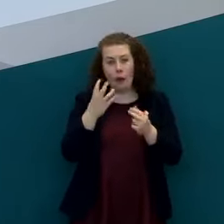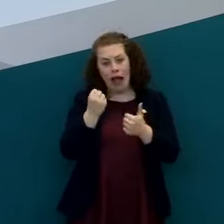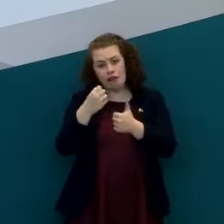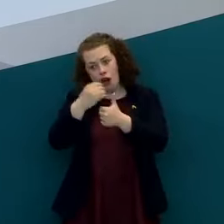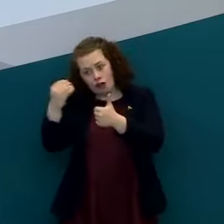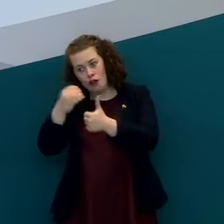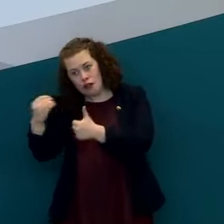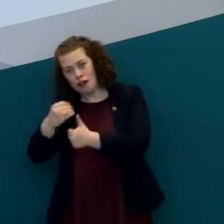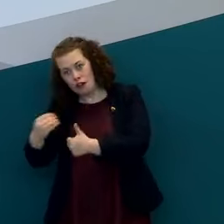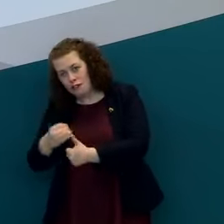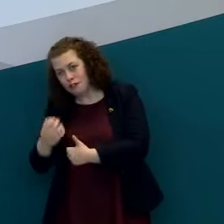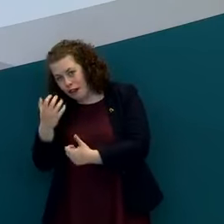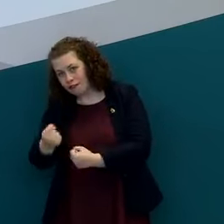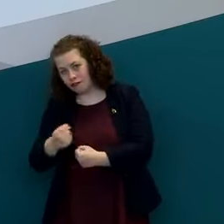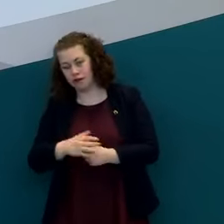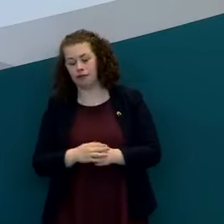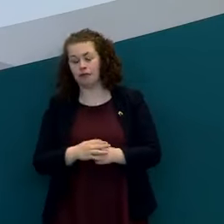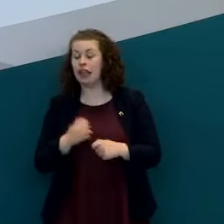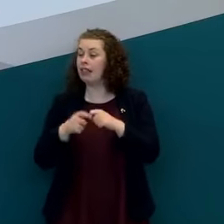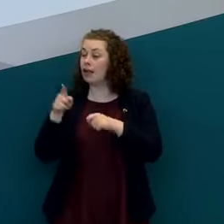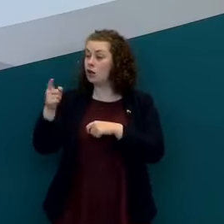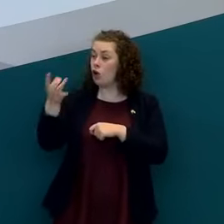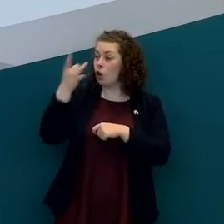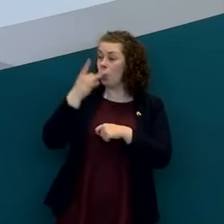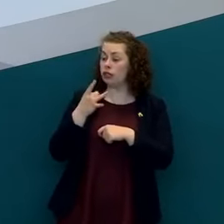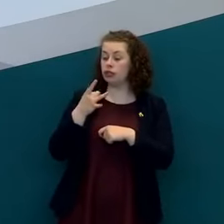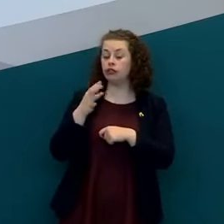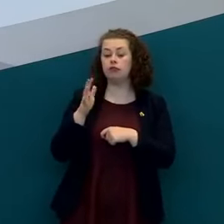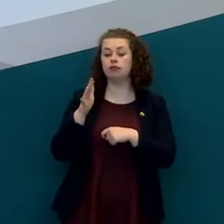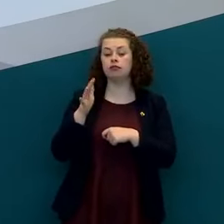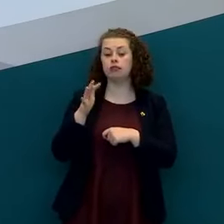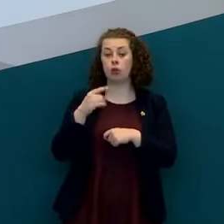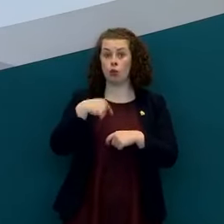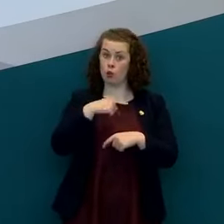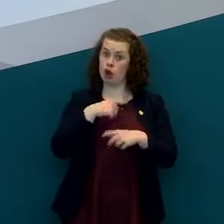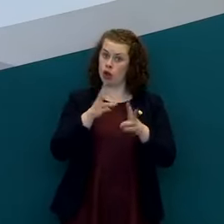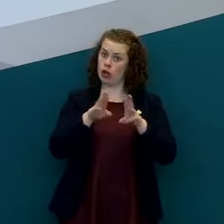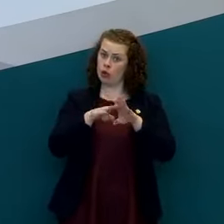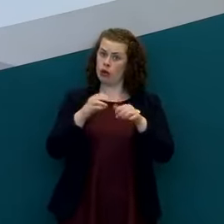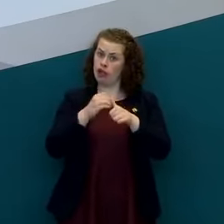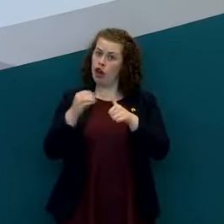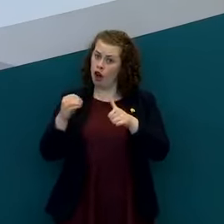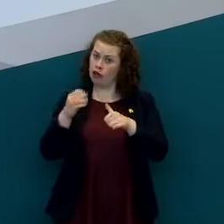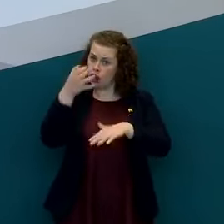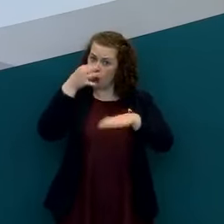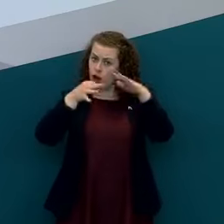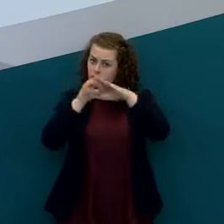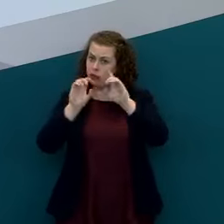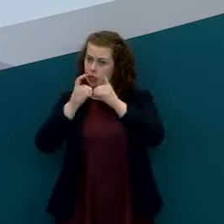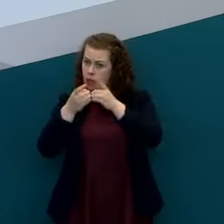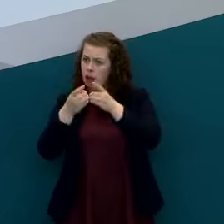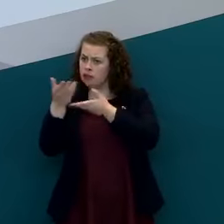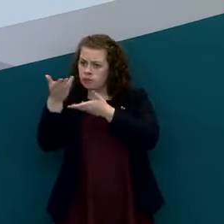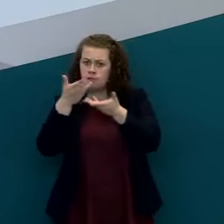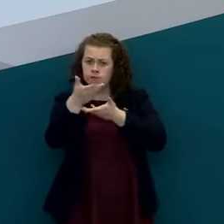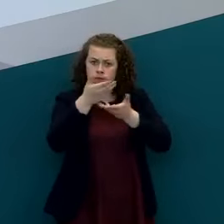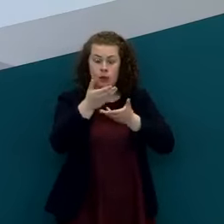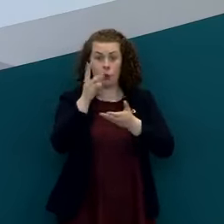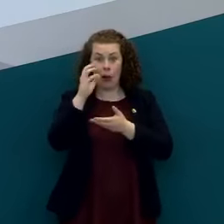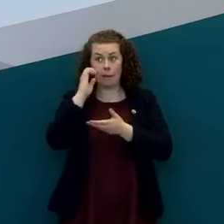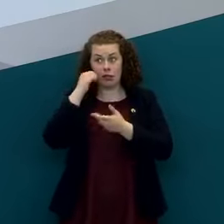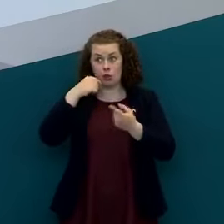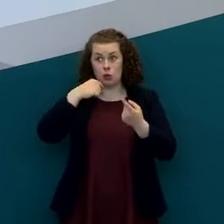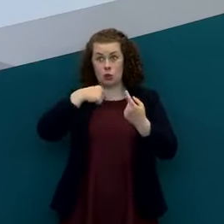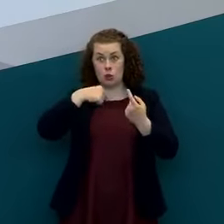in terms of the wider question and we are we're working with other government departments and will be so uh we understand that this is having